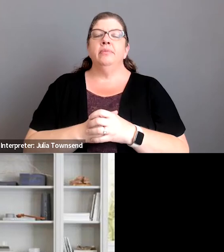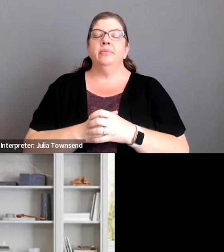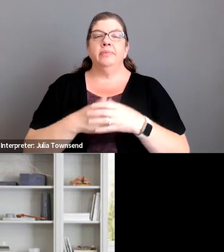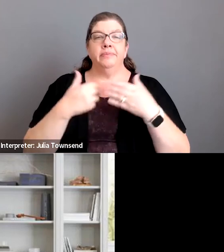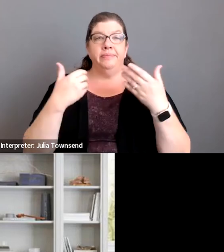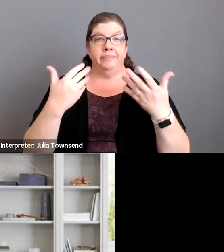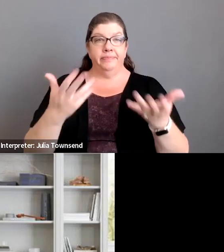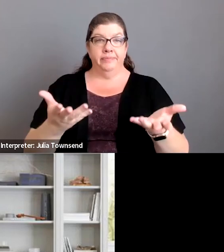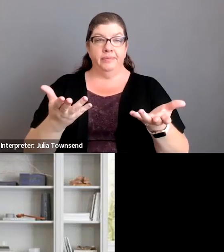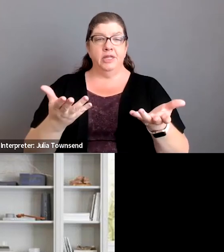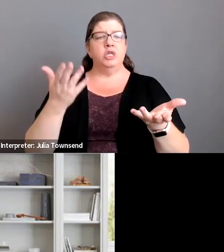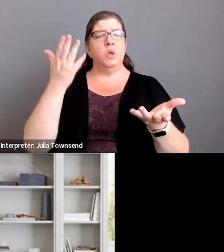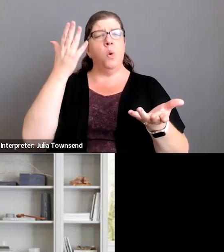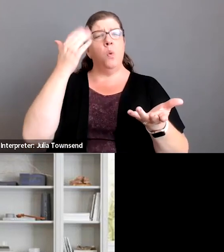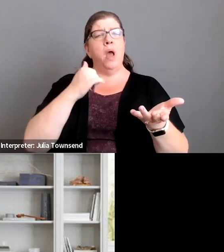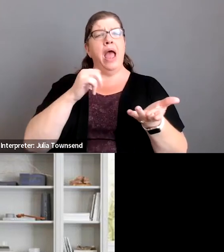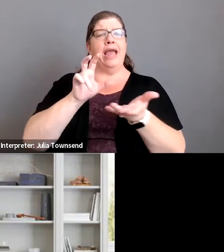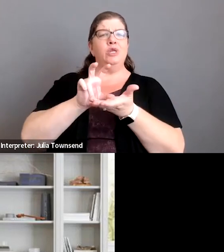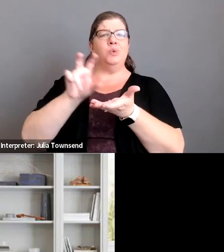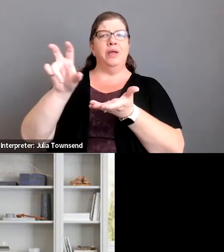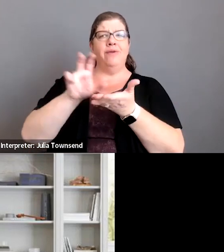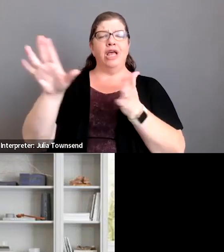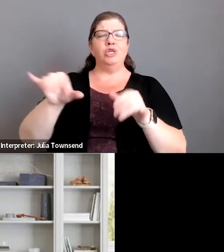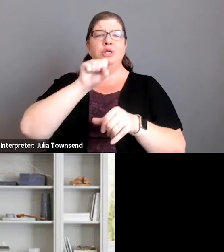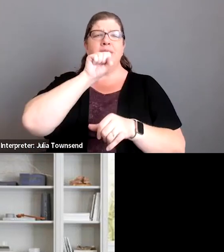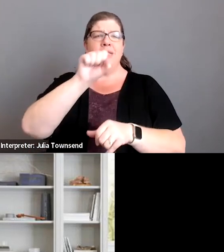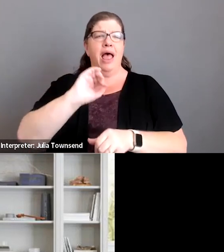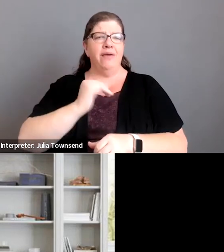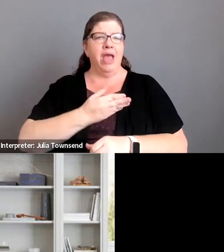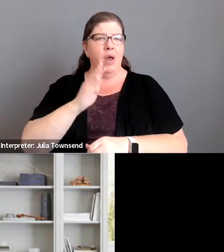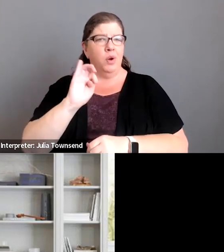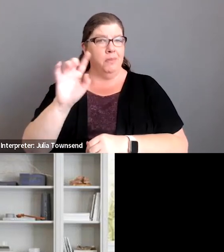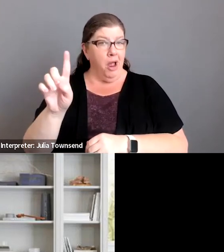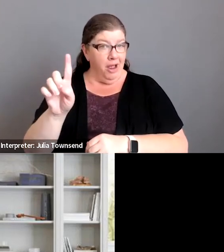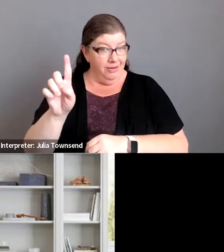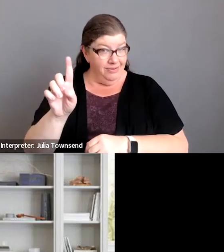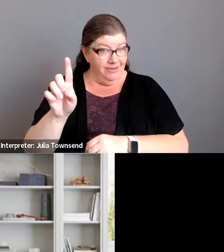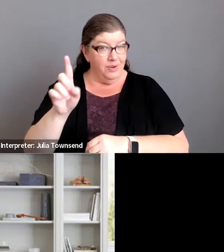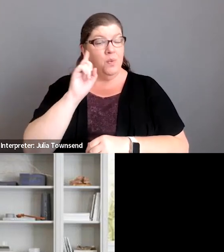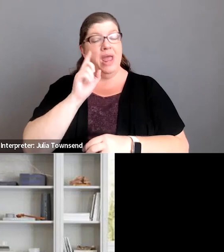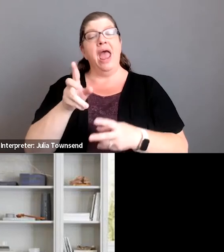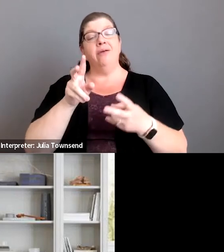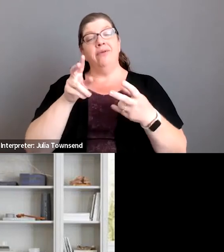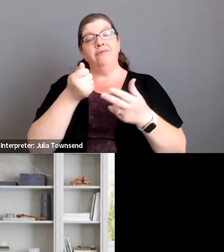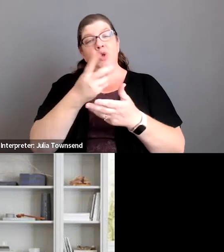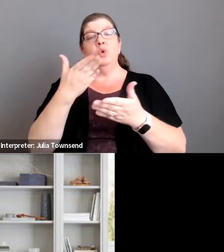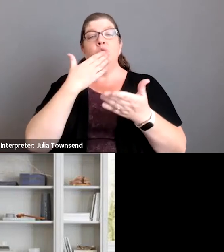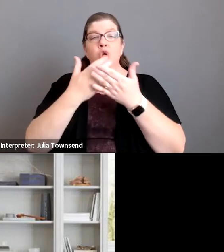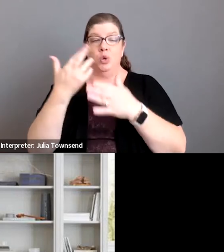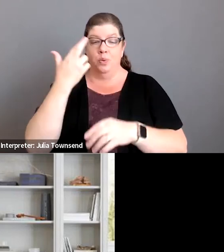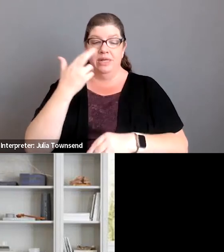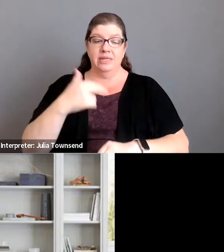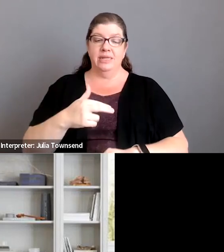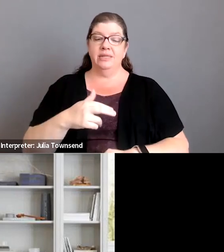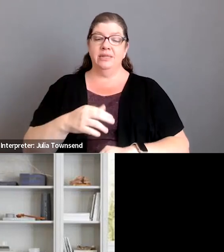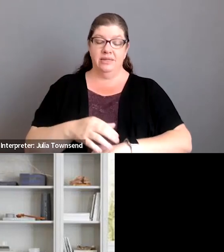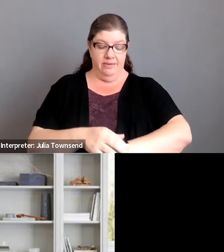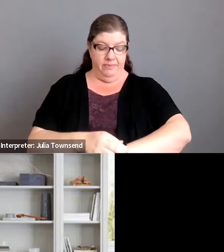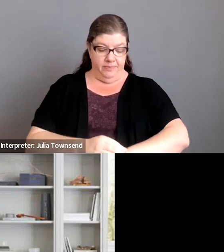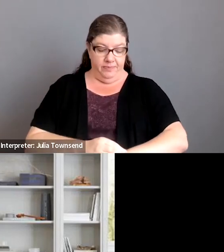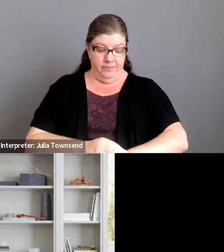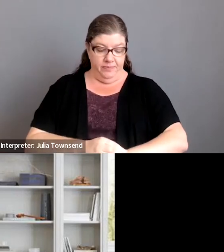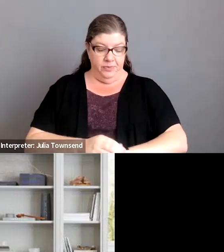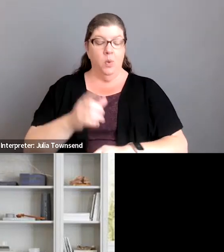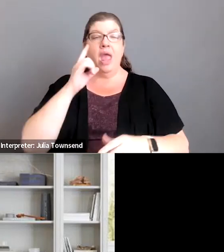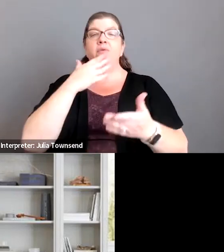all right so why do investors love our bonds we've got a couple of really good reasons we have a good assessed